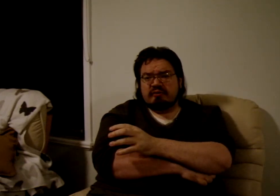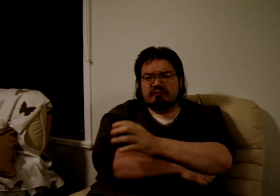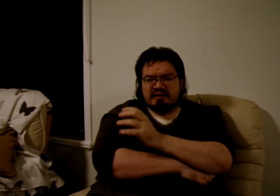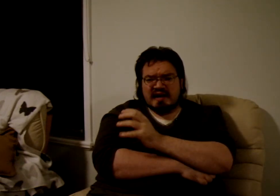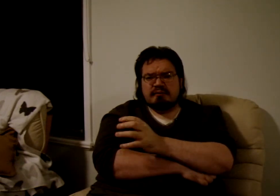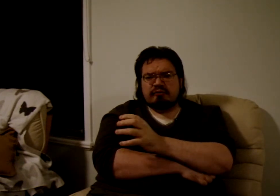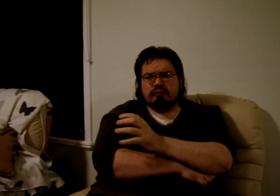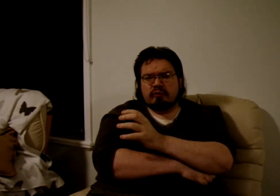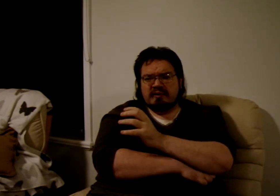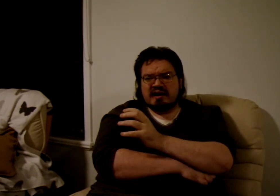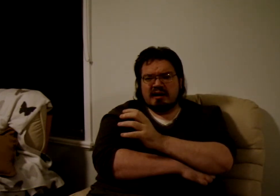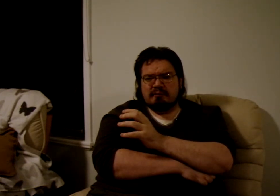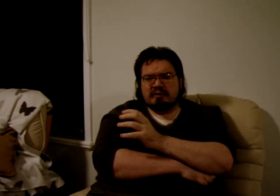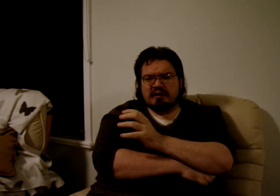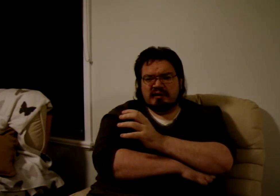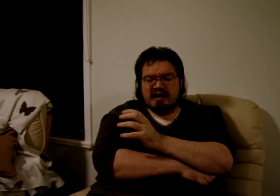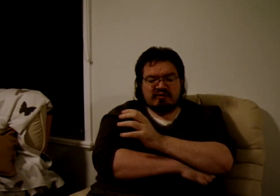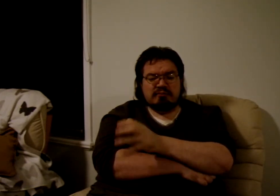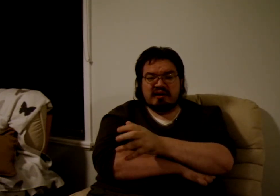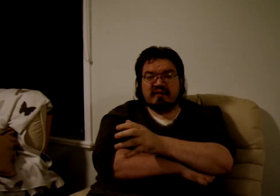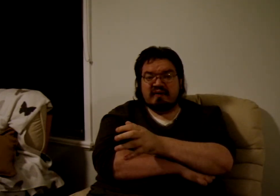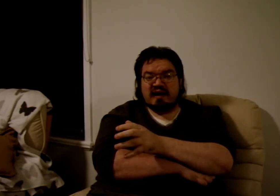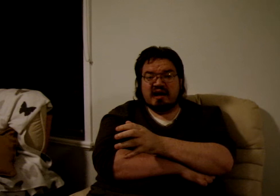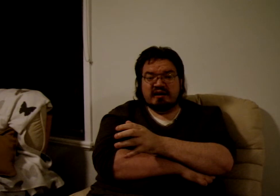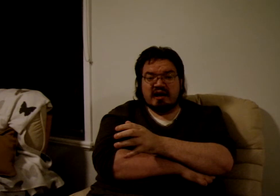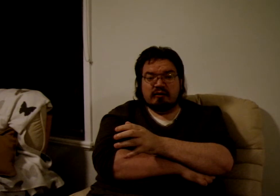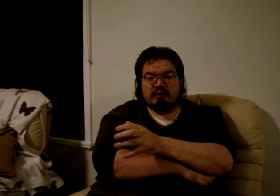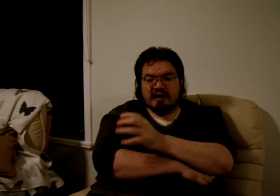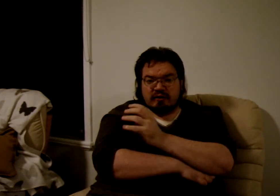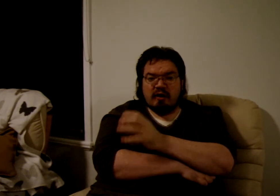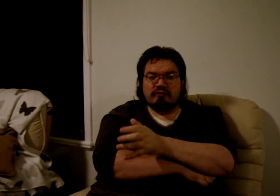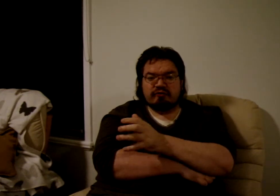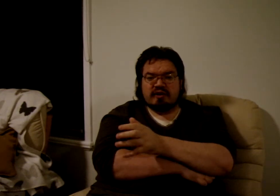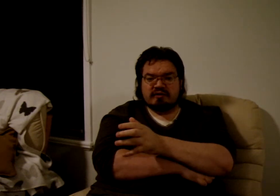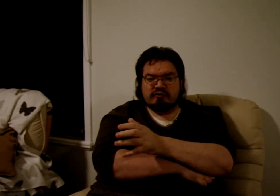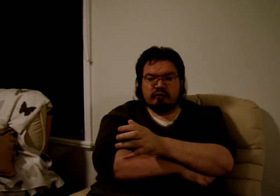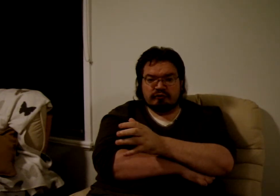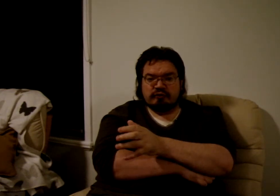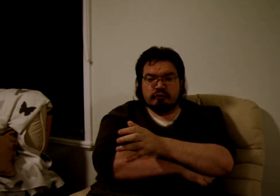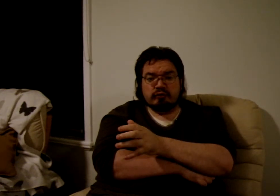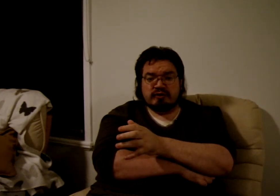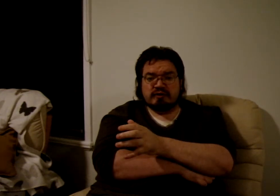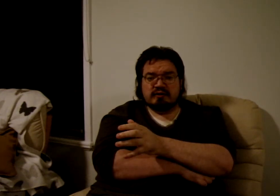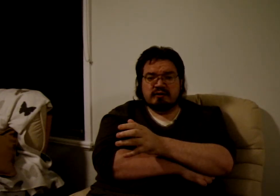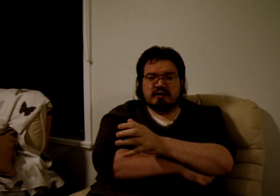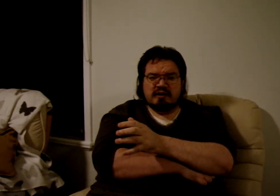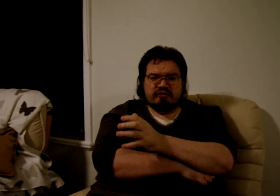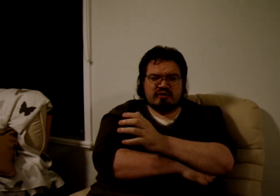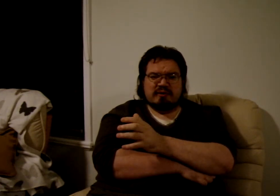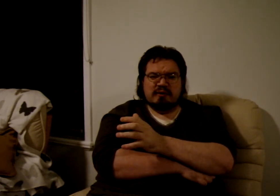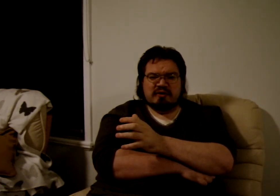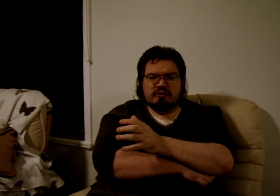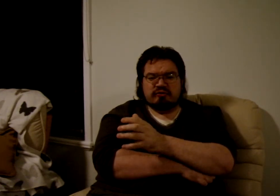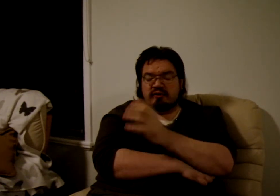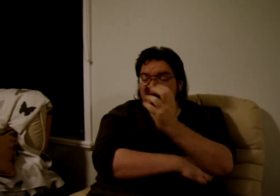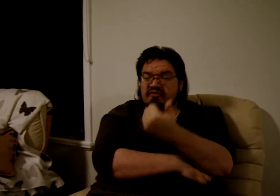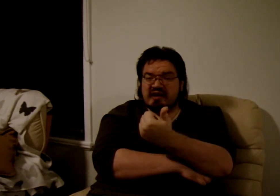games will become, even better than they are now, a constructive force for good. Something we can use to educate